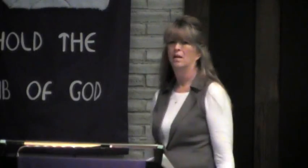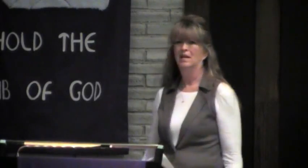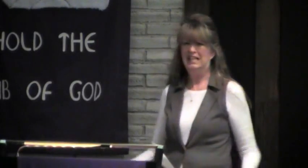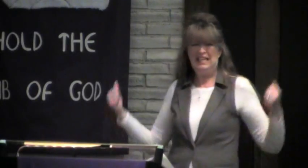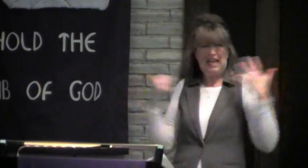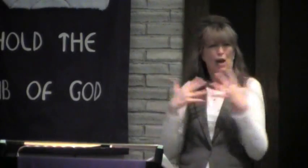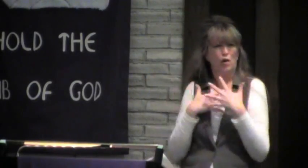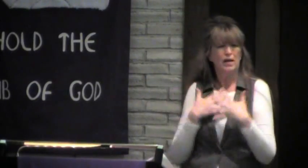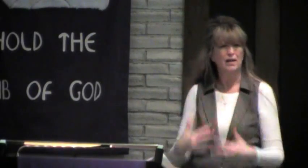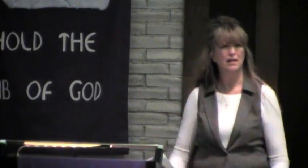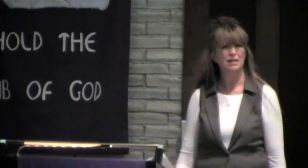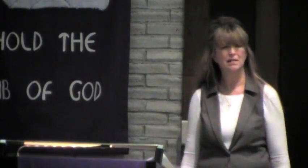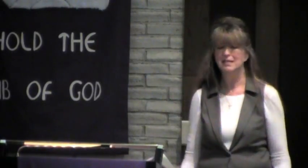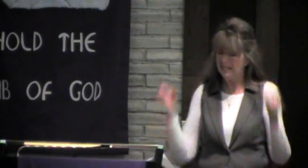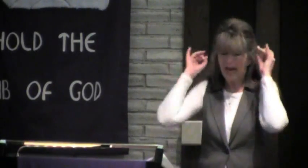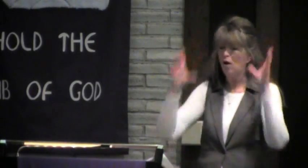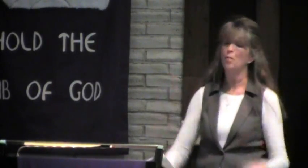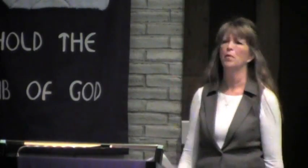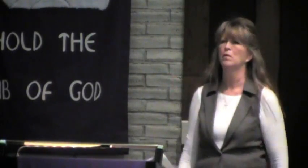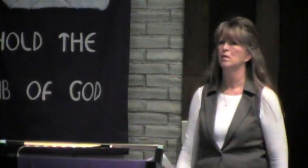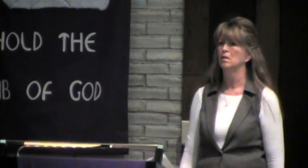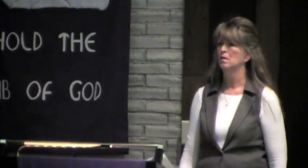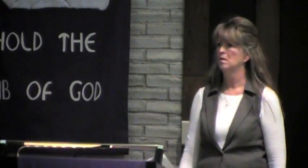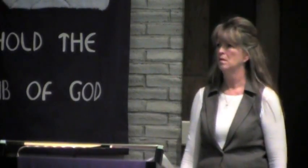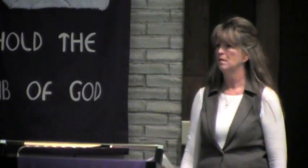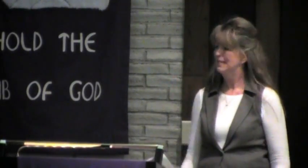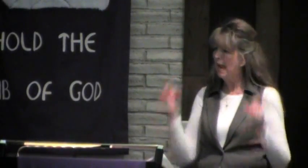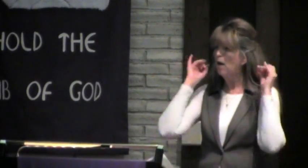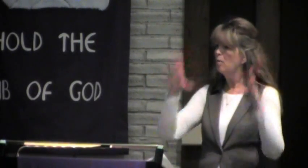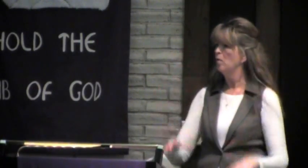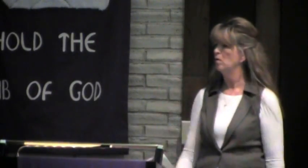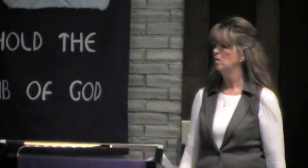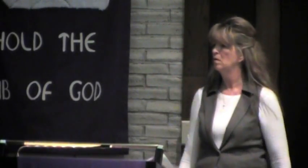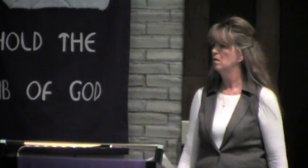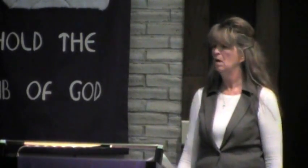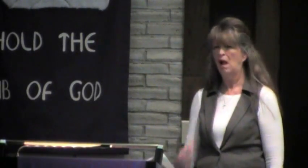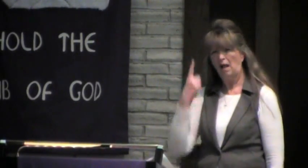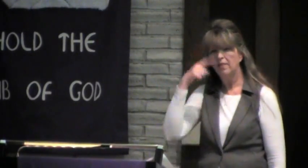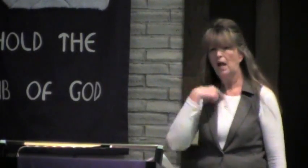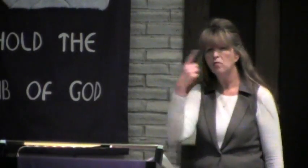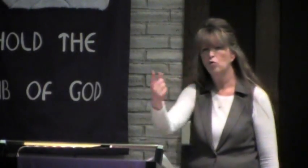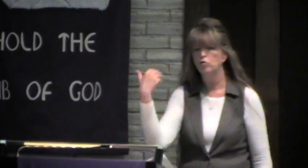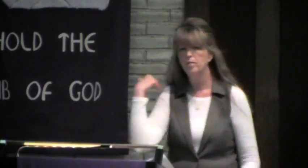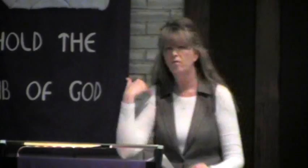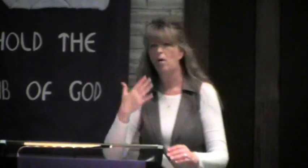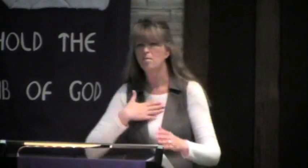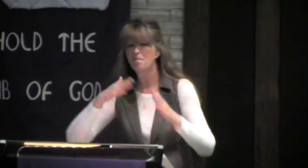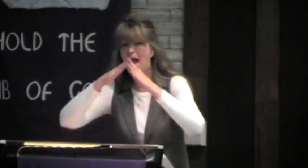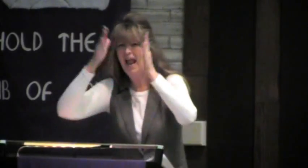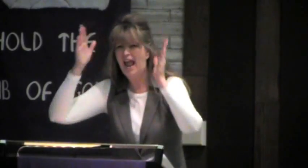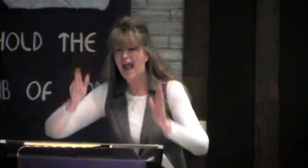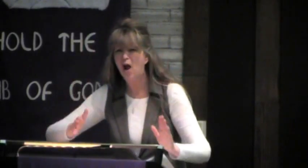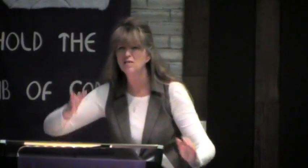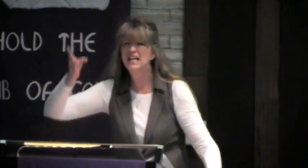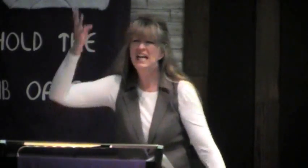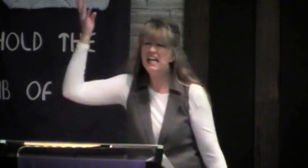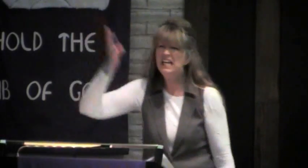of problems that arise. And they're frightening. They're horrible. Terrible. And I think I've told you before.